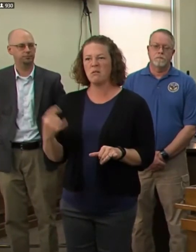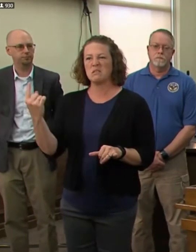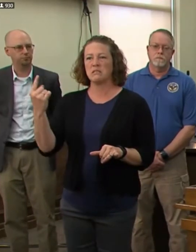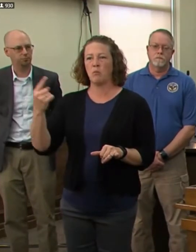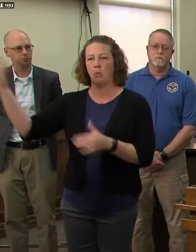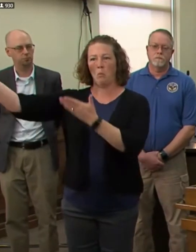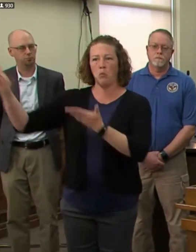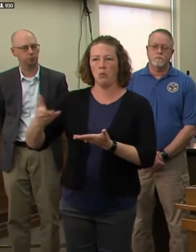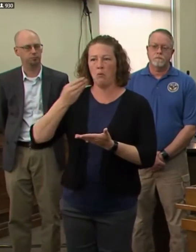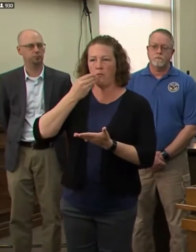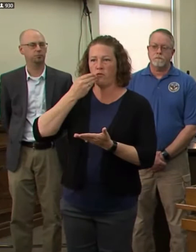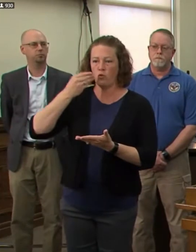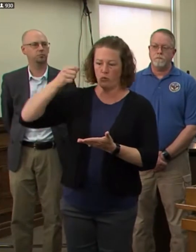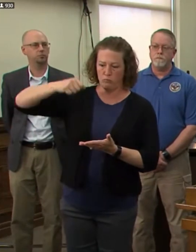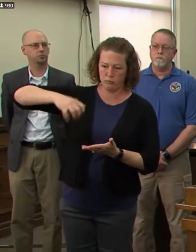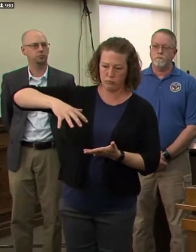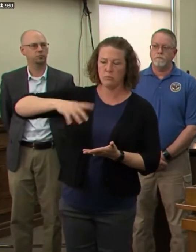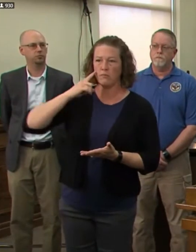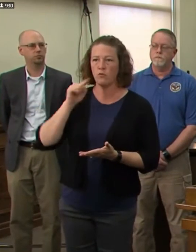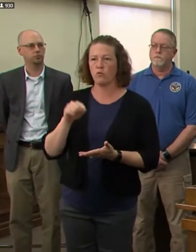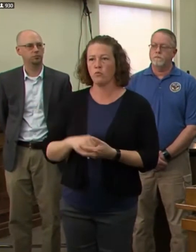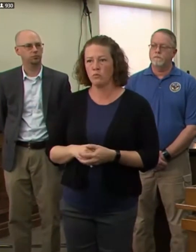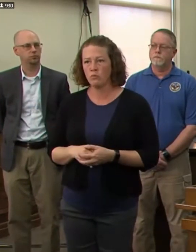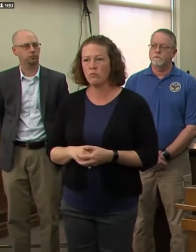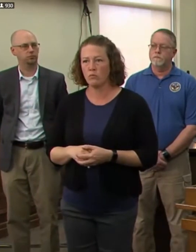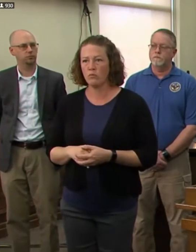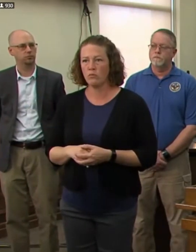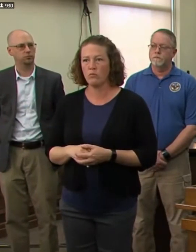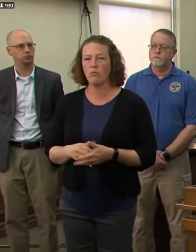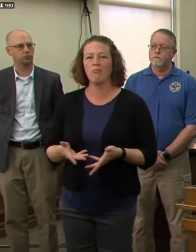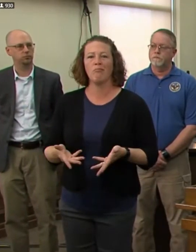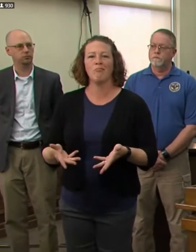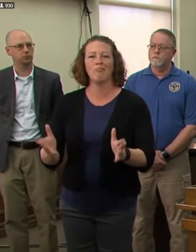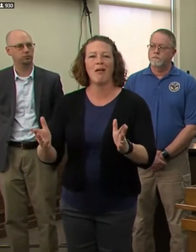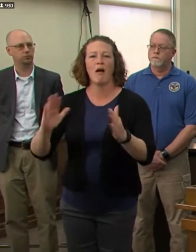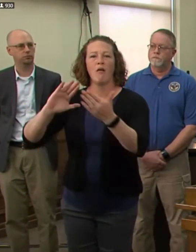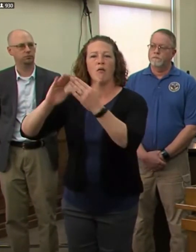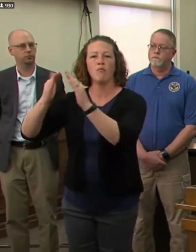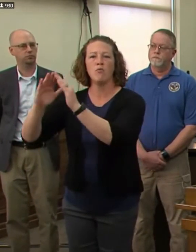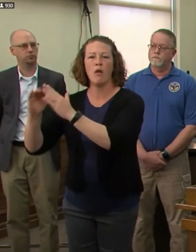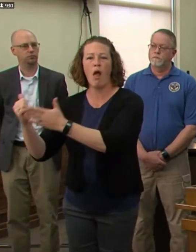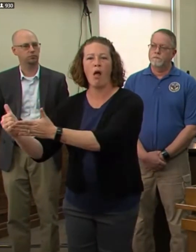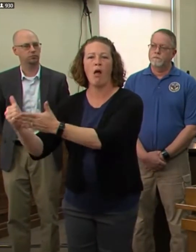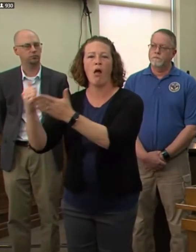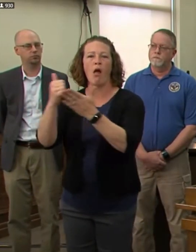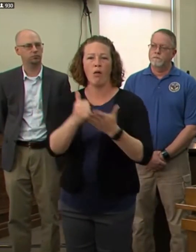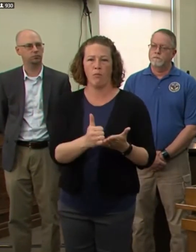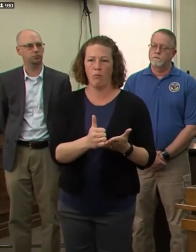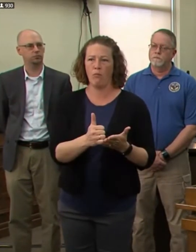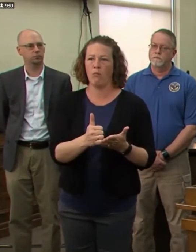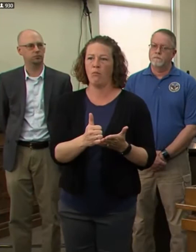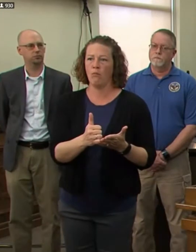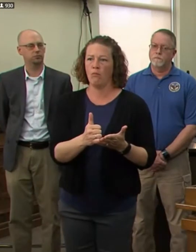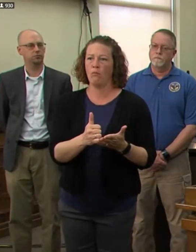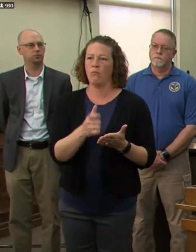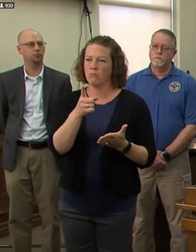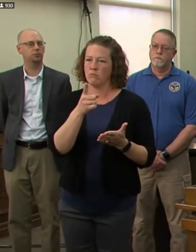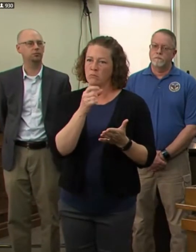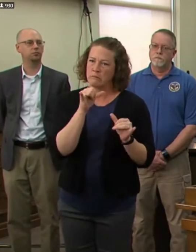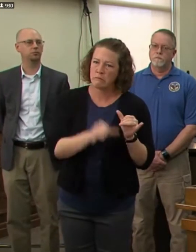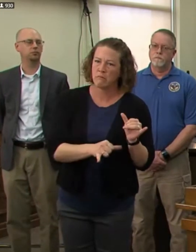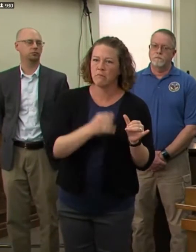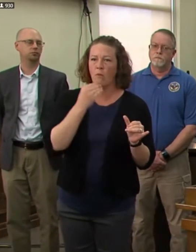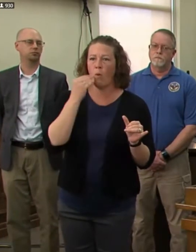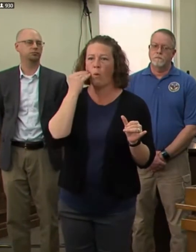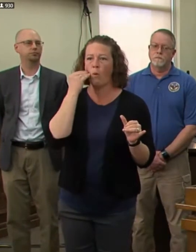at your door. Let the community work for you to keep you safe at home away from